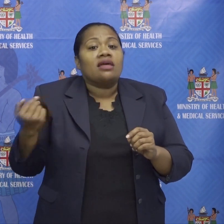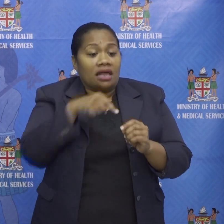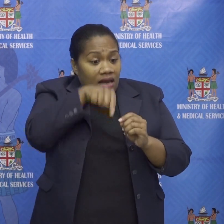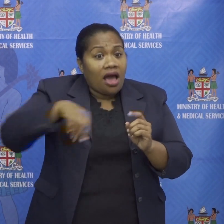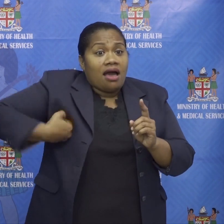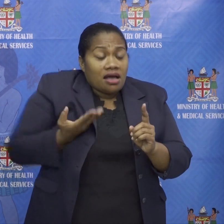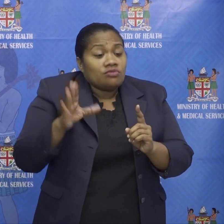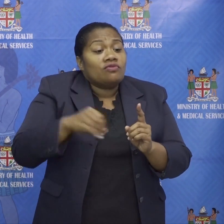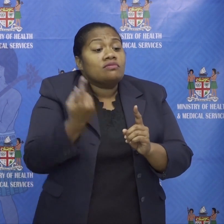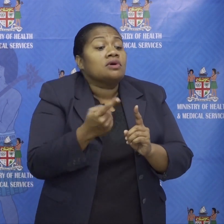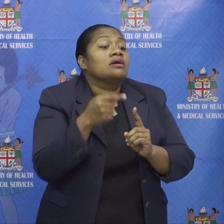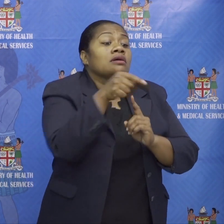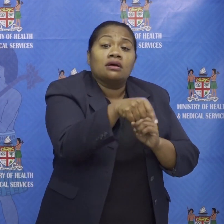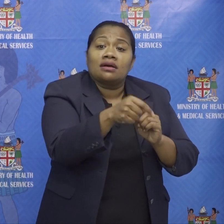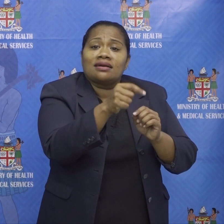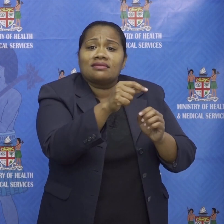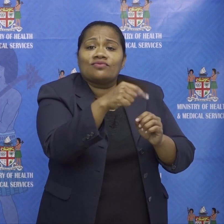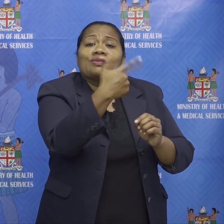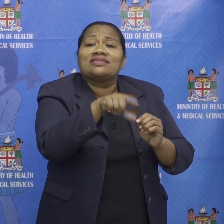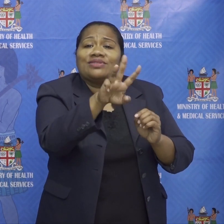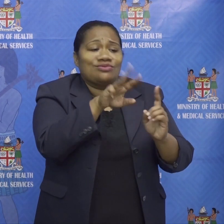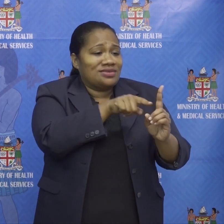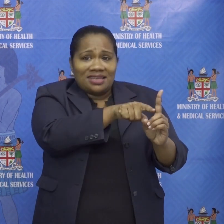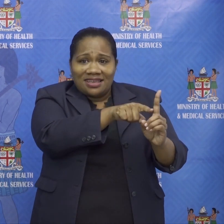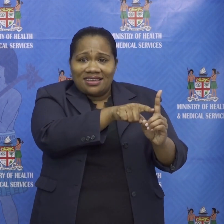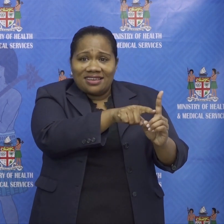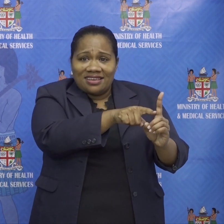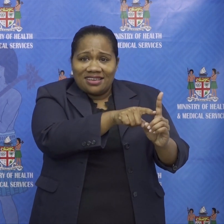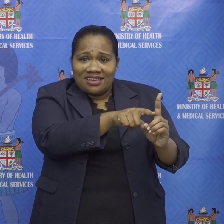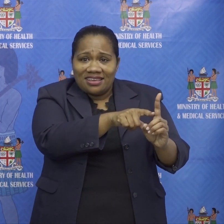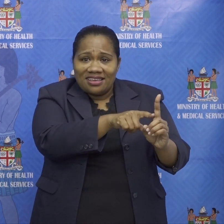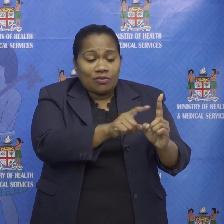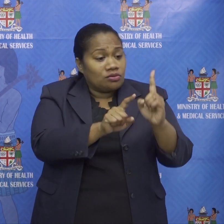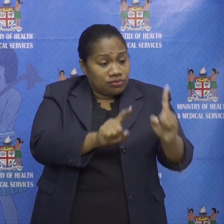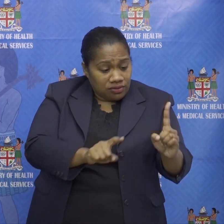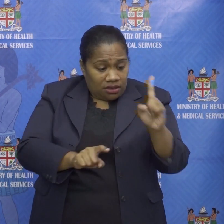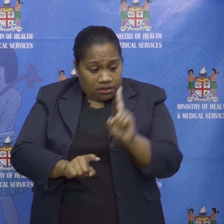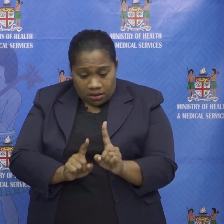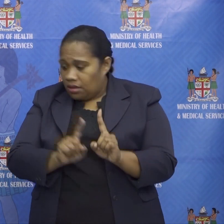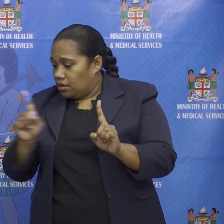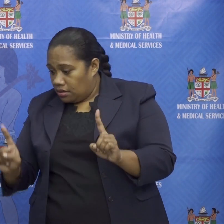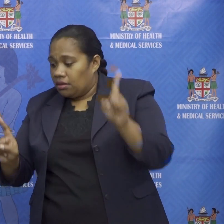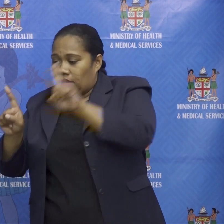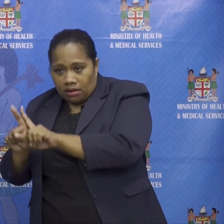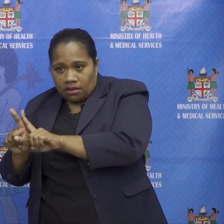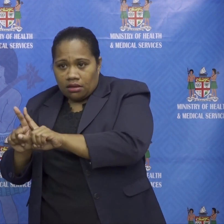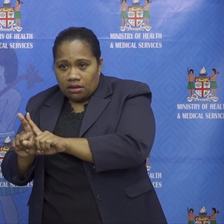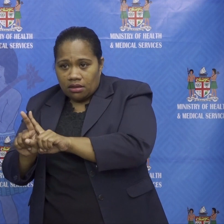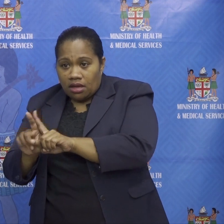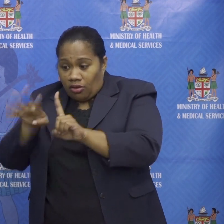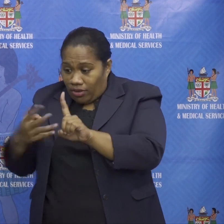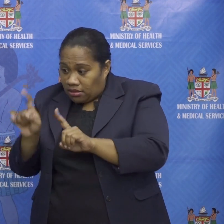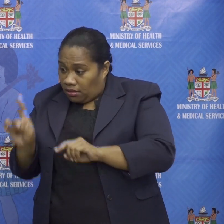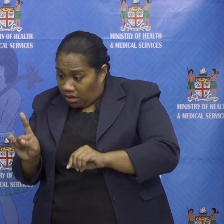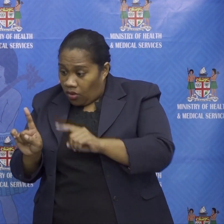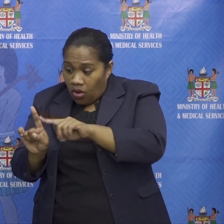contact tracing is only as good as the history i got because no cap fiji care app is up up and